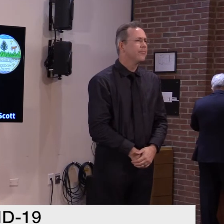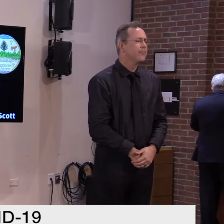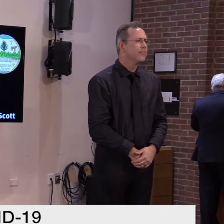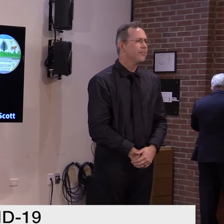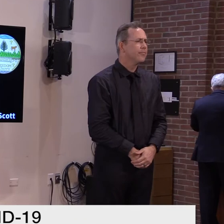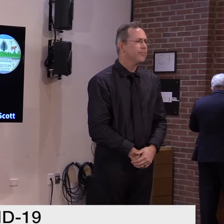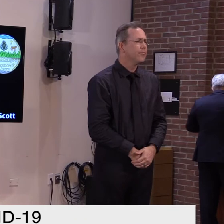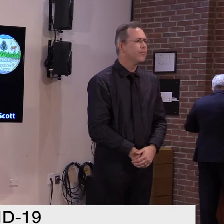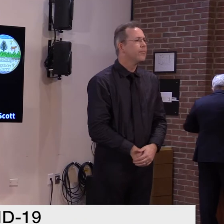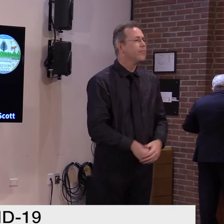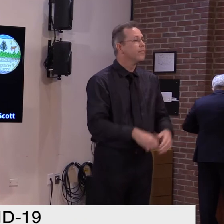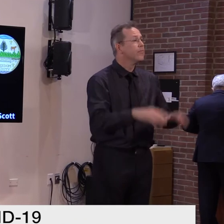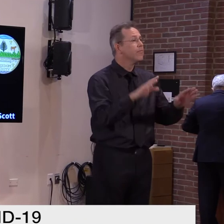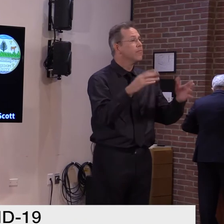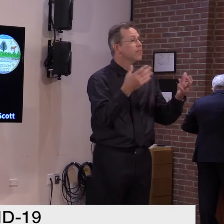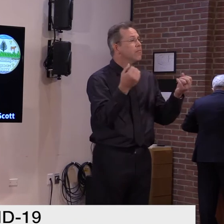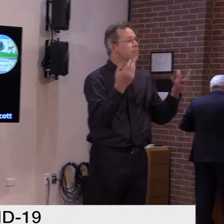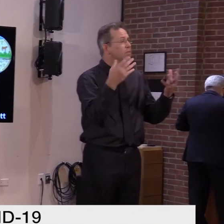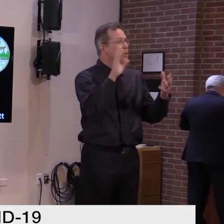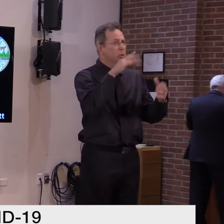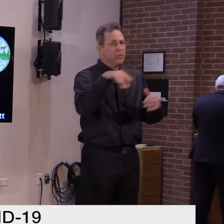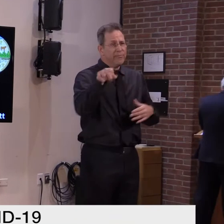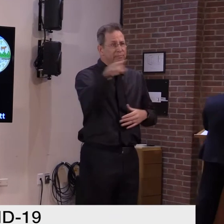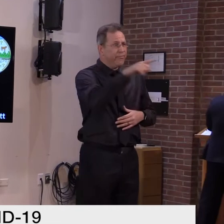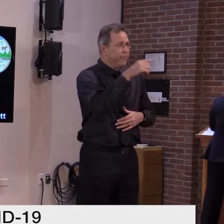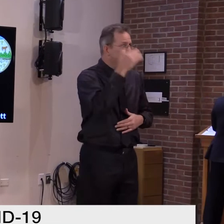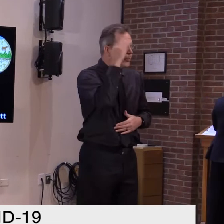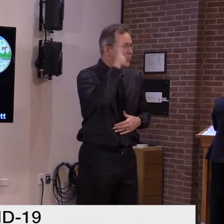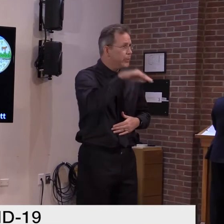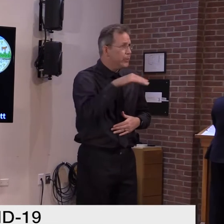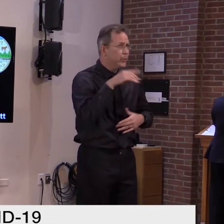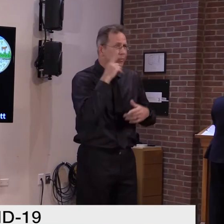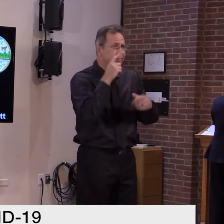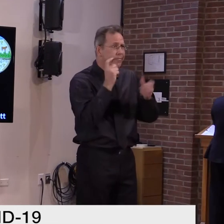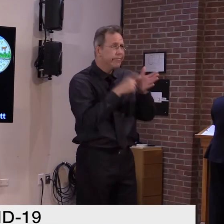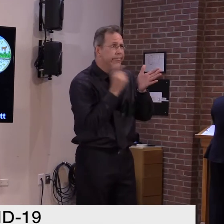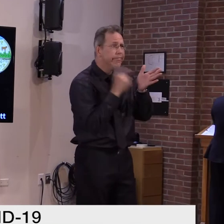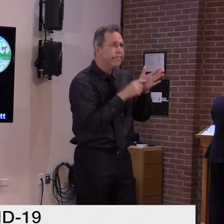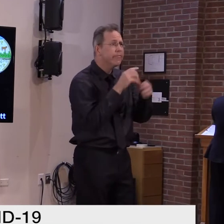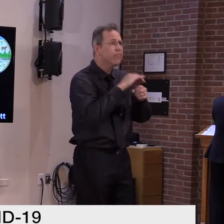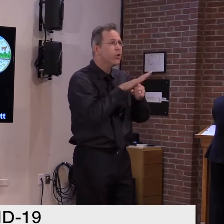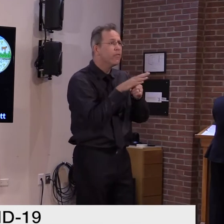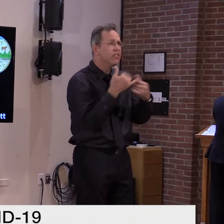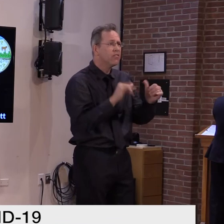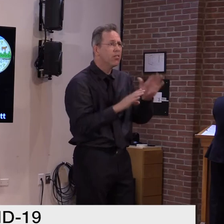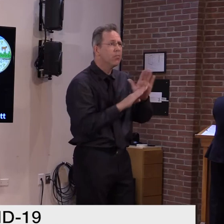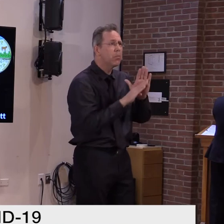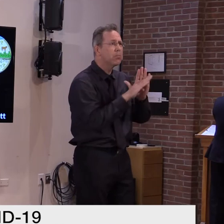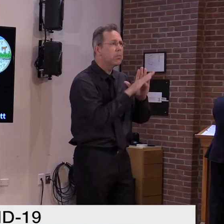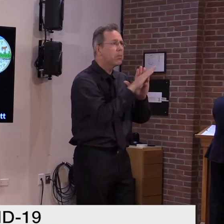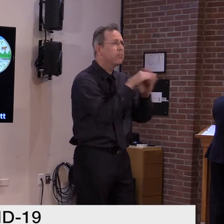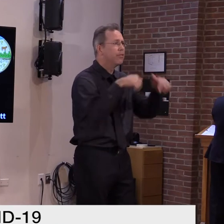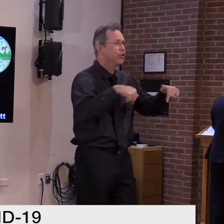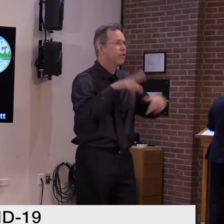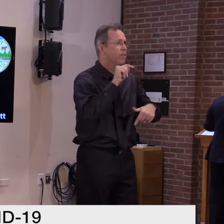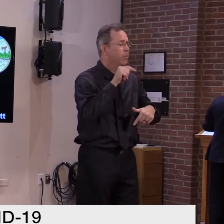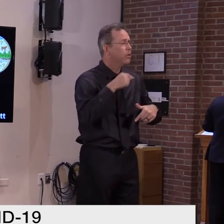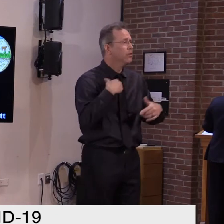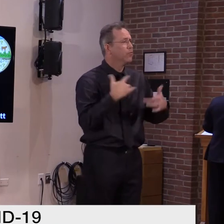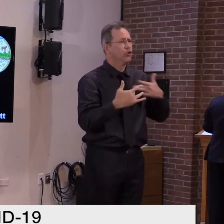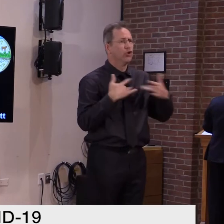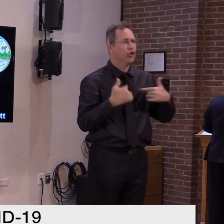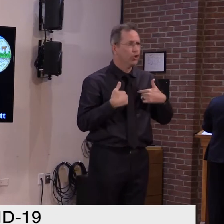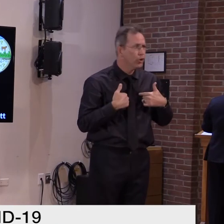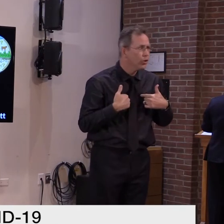As many of you know, we continue to see a rise in cases. Which is concerning to all of us, going from an average